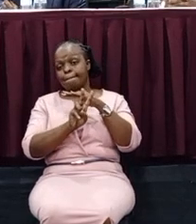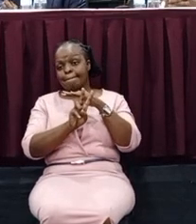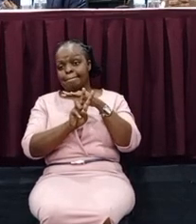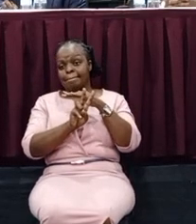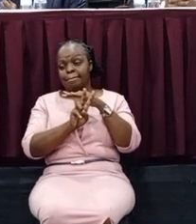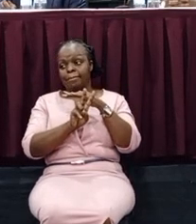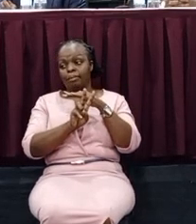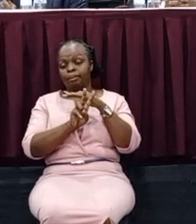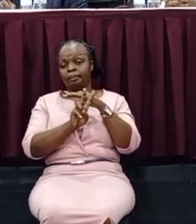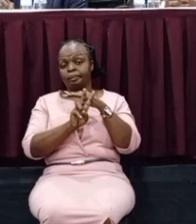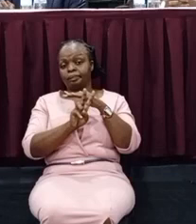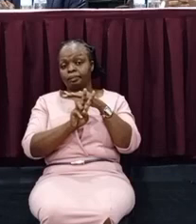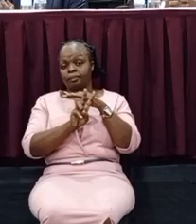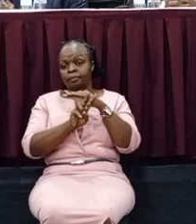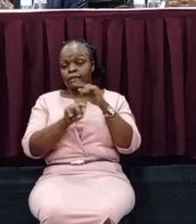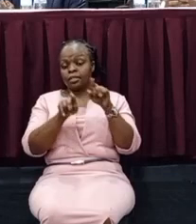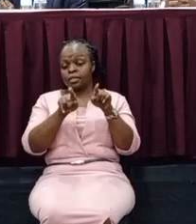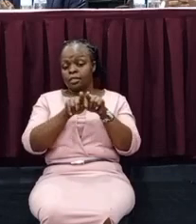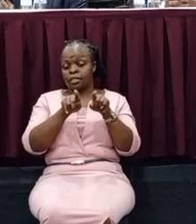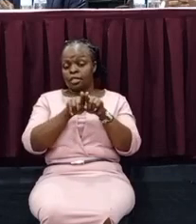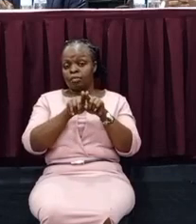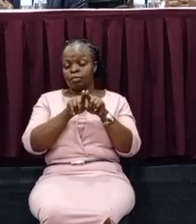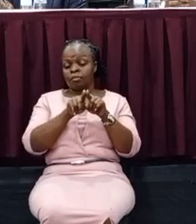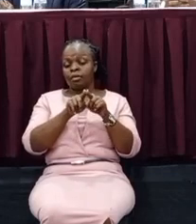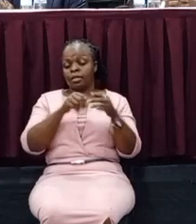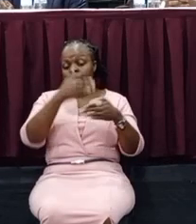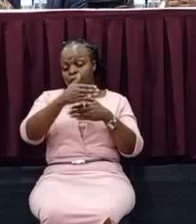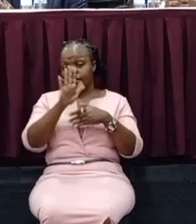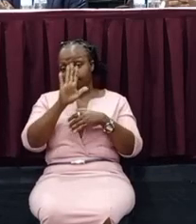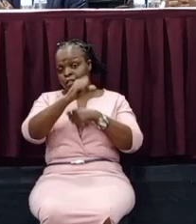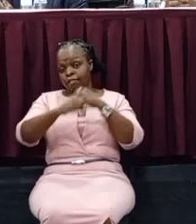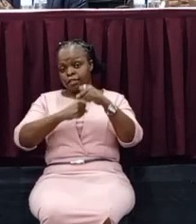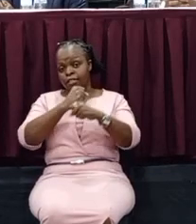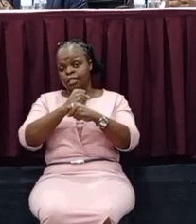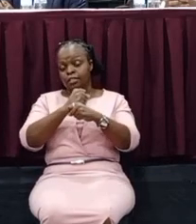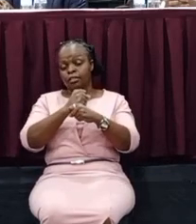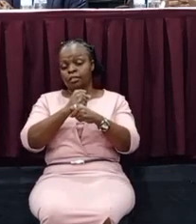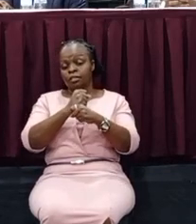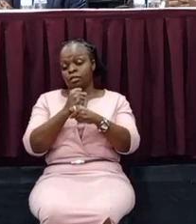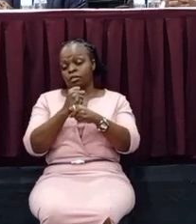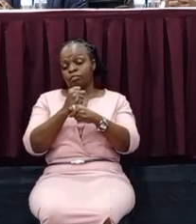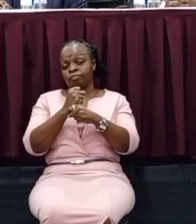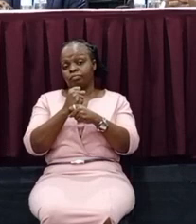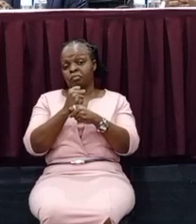vision. The journey we are going to work for the next five years. What is the roadmap or the roadmap